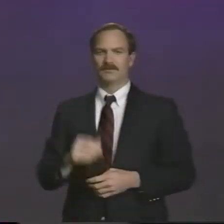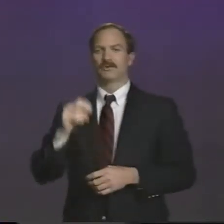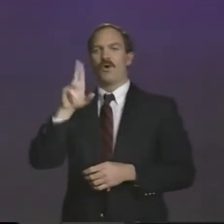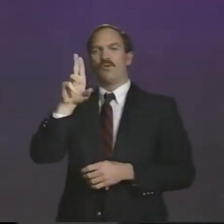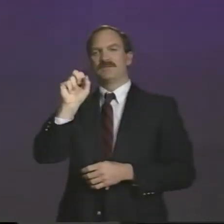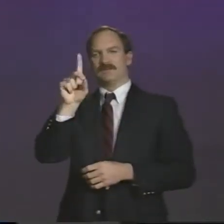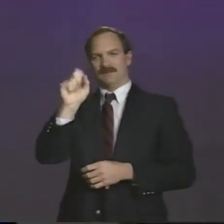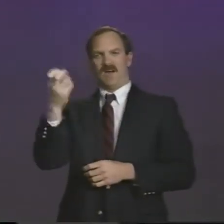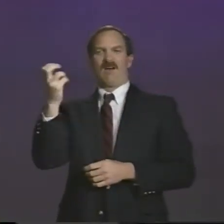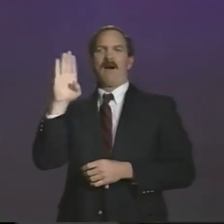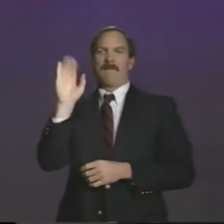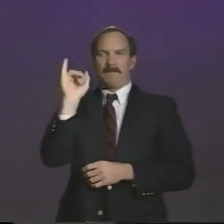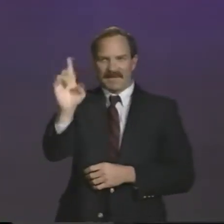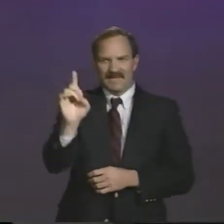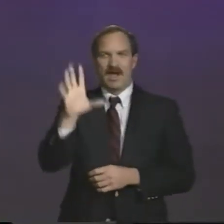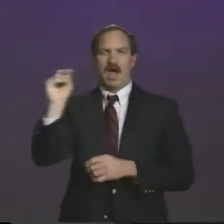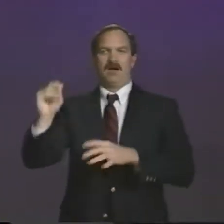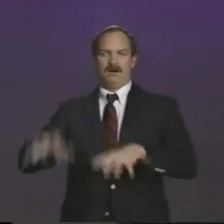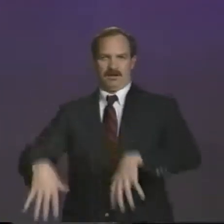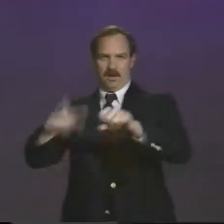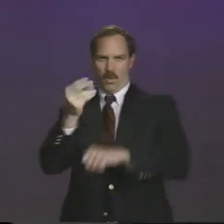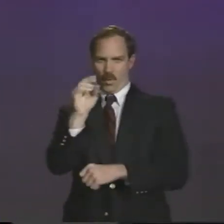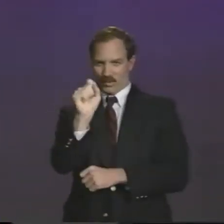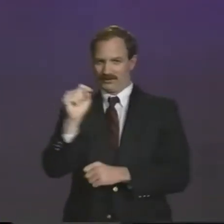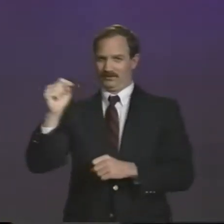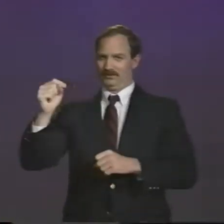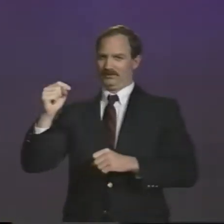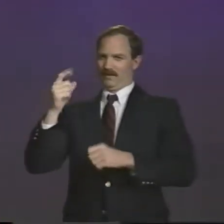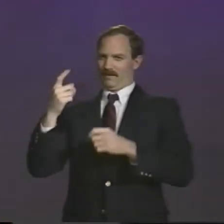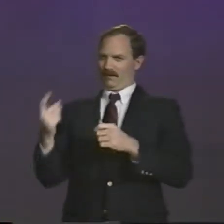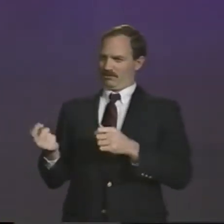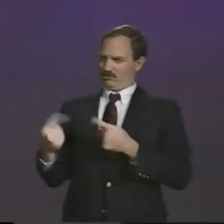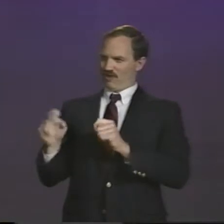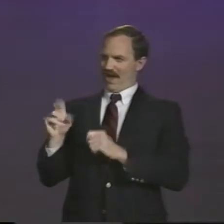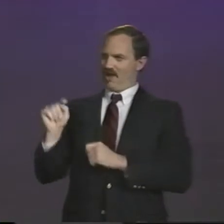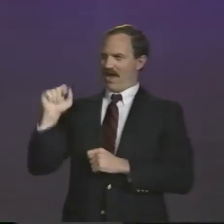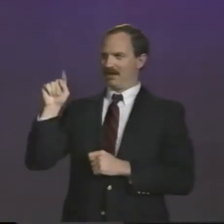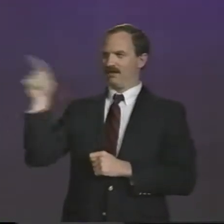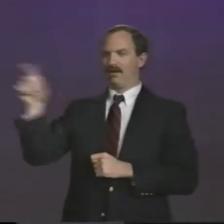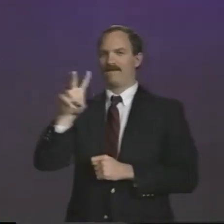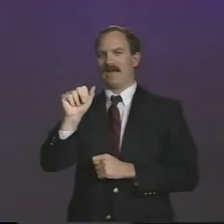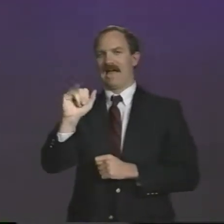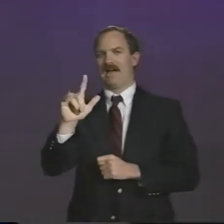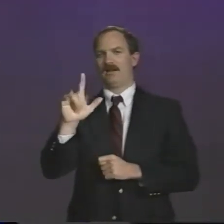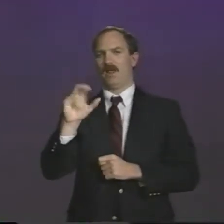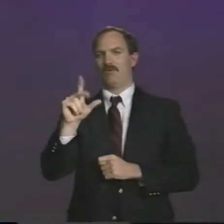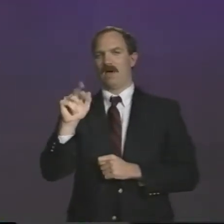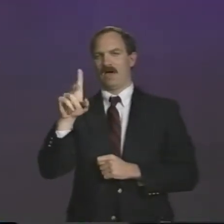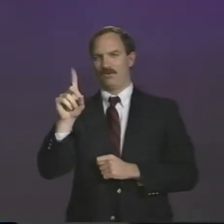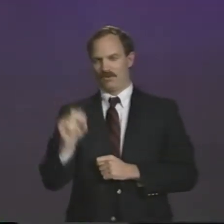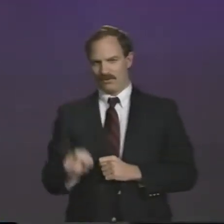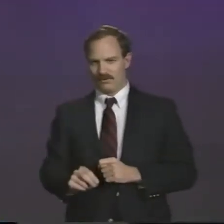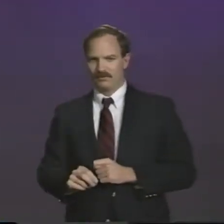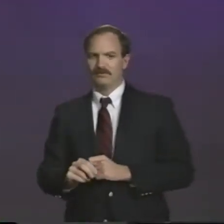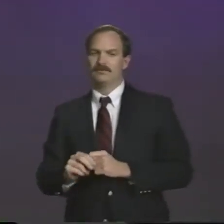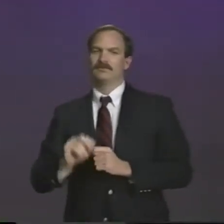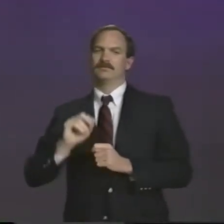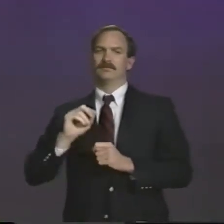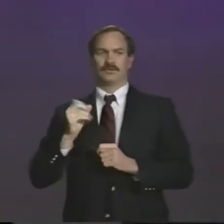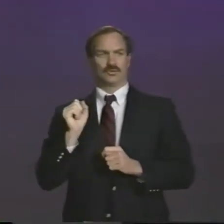skiing on a worldwide basis, the United States bid to be host for the tryouts in Vail, Colorado.